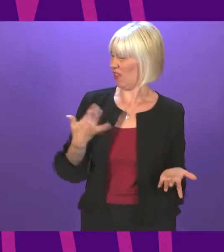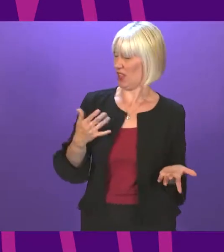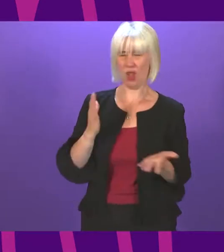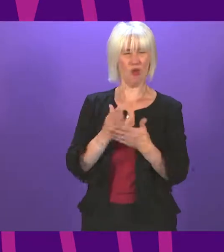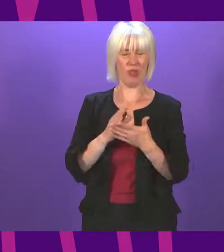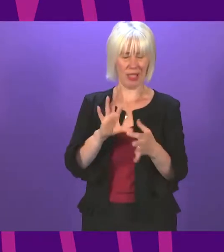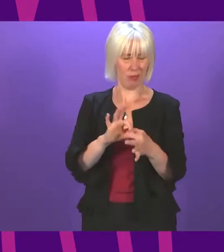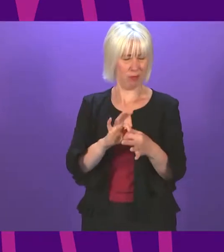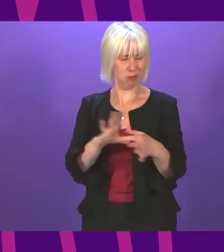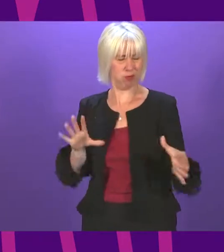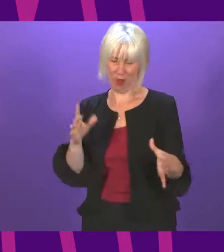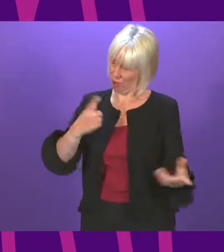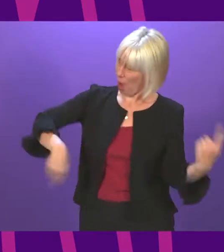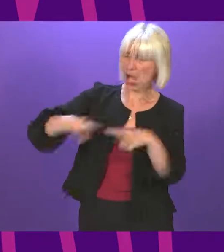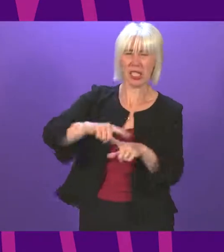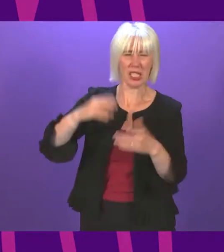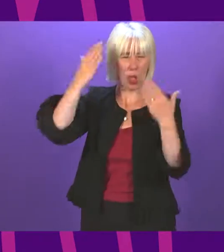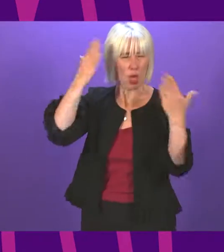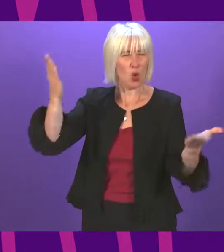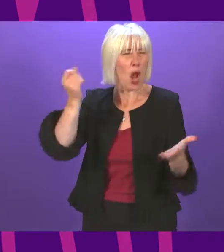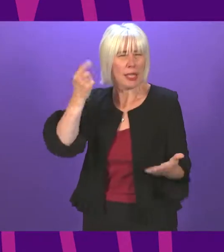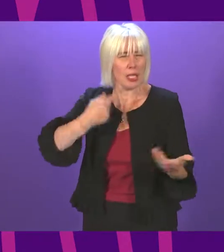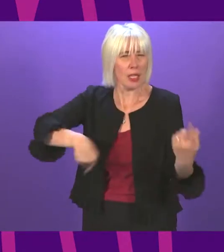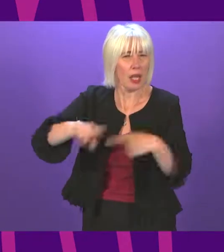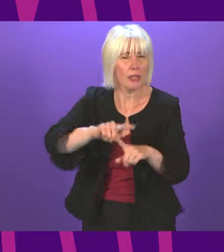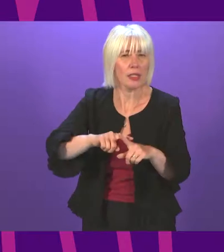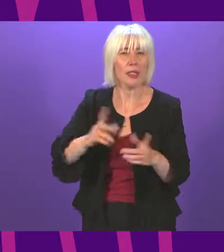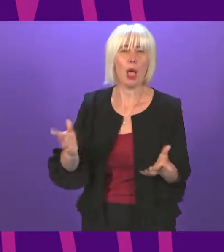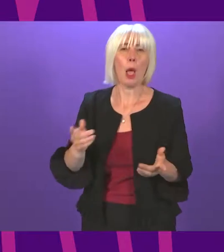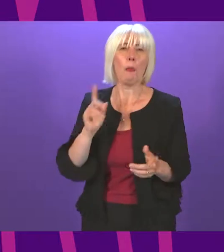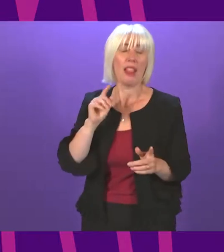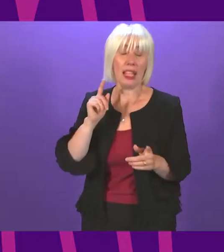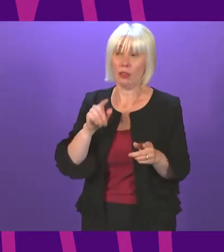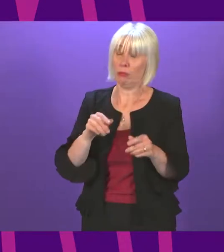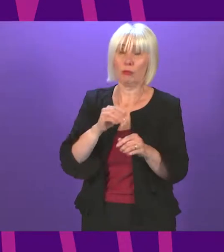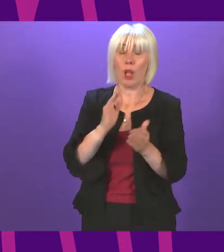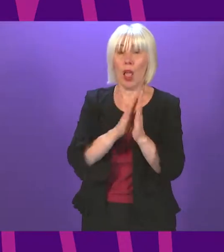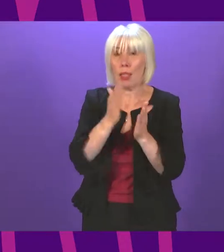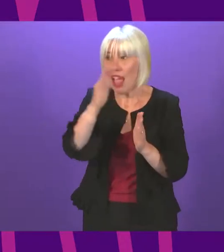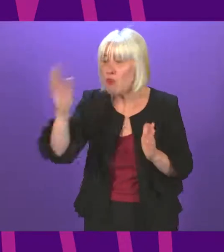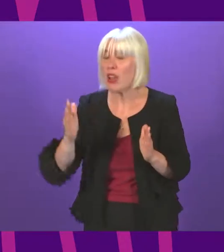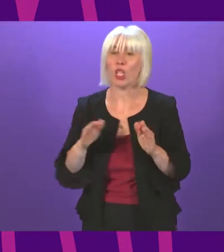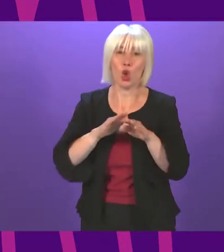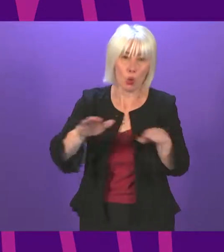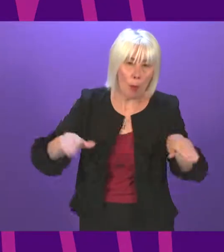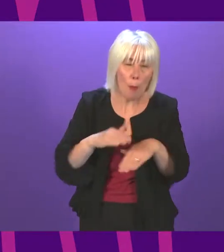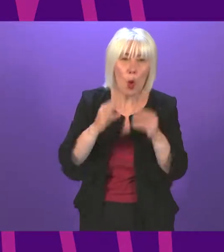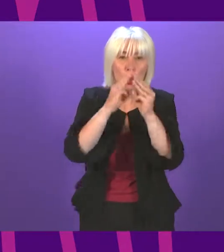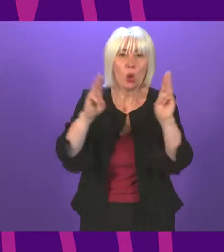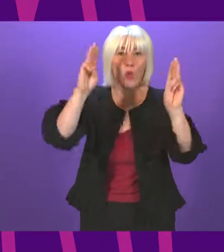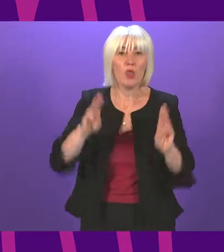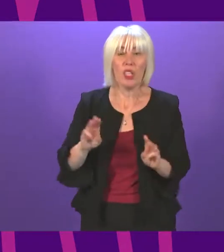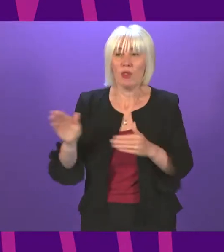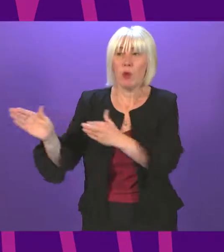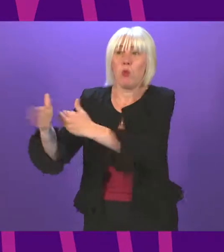touch and short-changing them. Ignored by the government as local libraries, swimming pools and museums across Scotland closed their